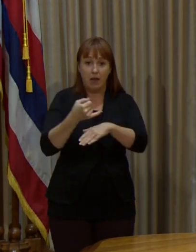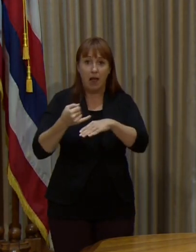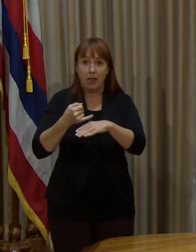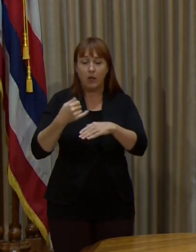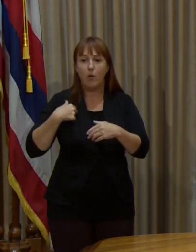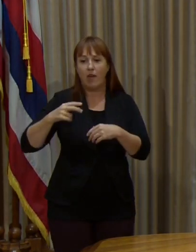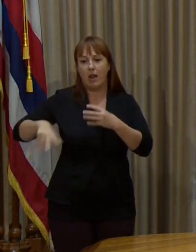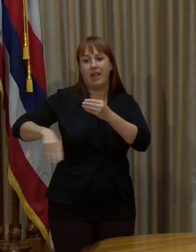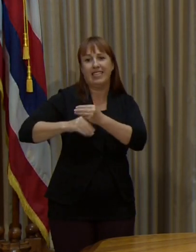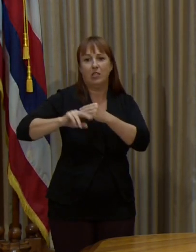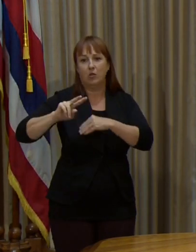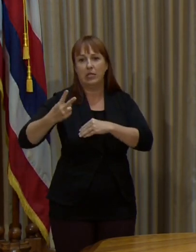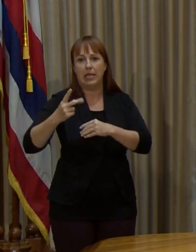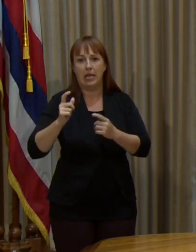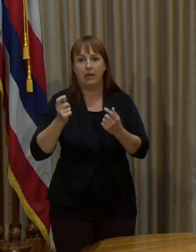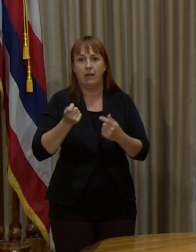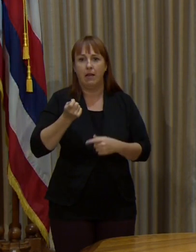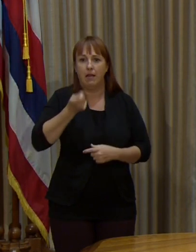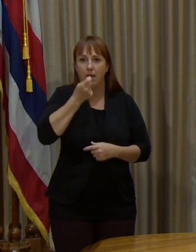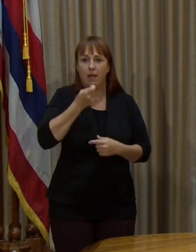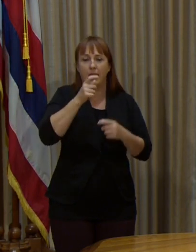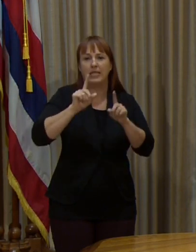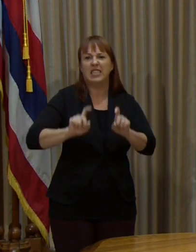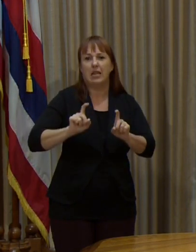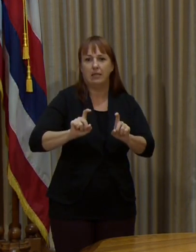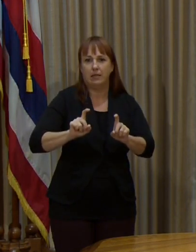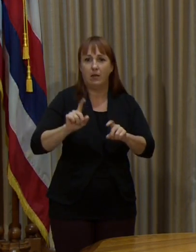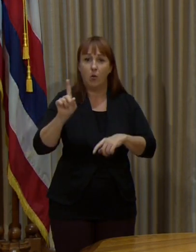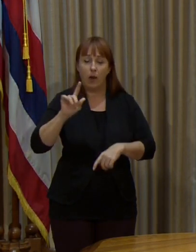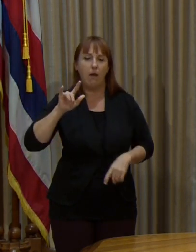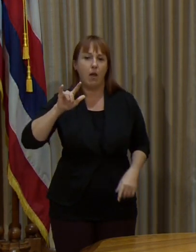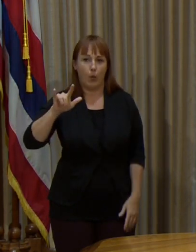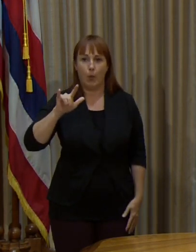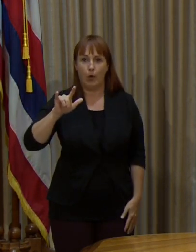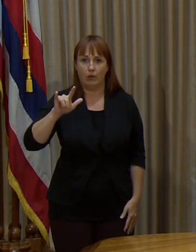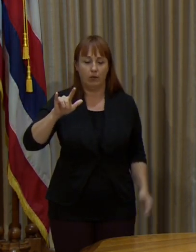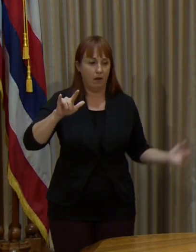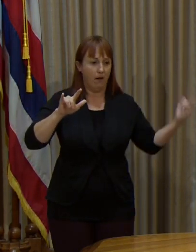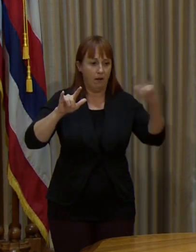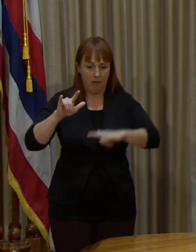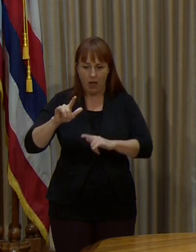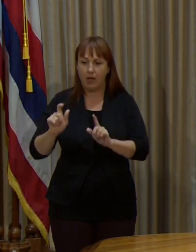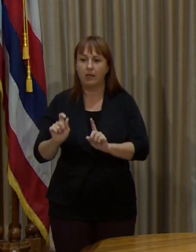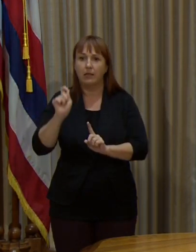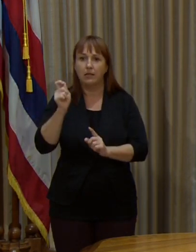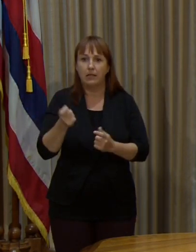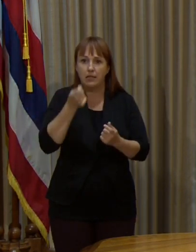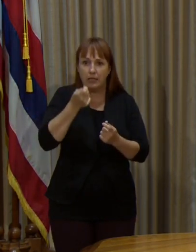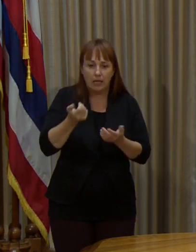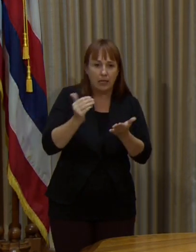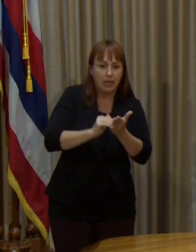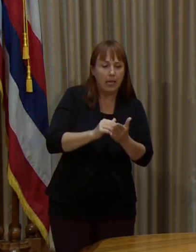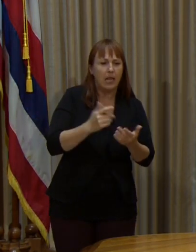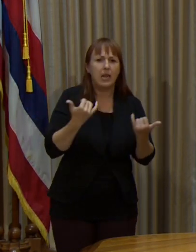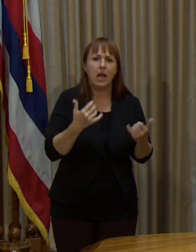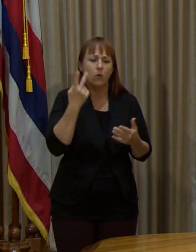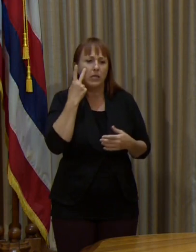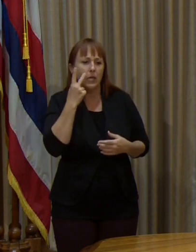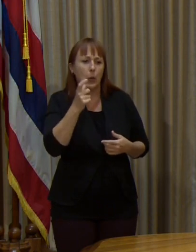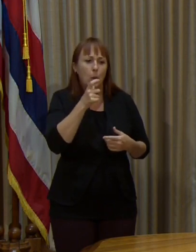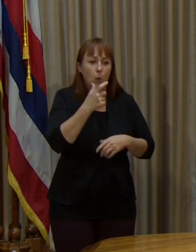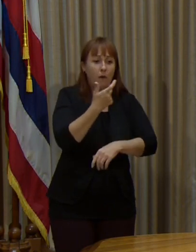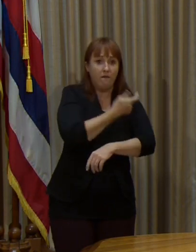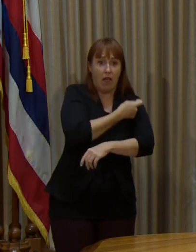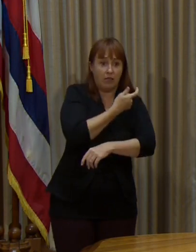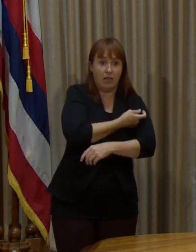secondary testing at the airports, and we recently started checking to see who's vaccinated and letting those people who